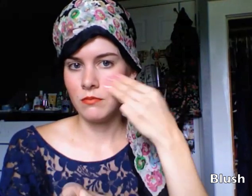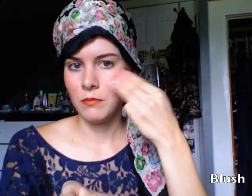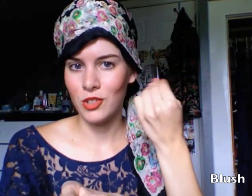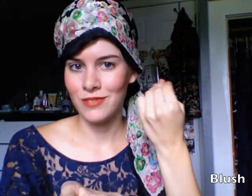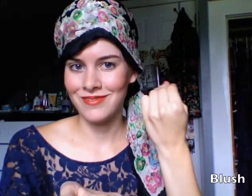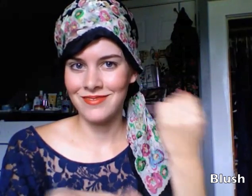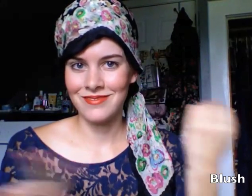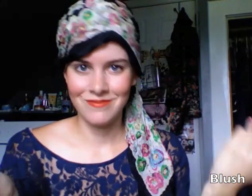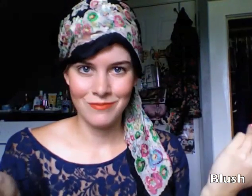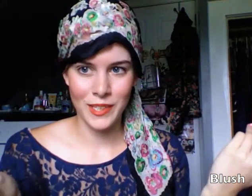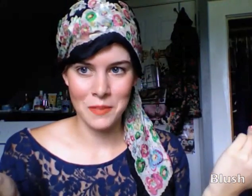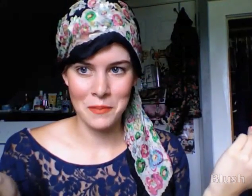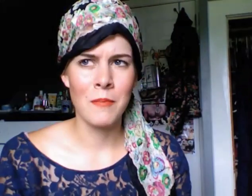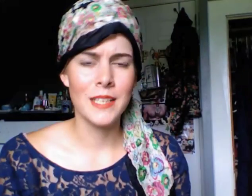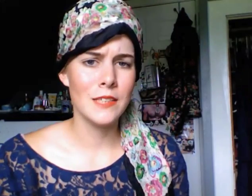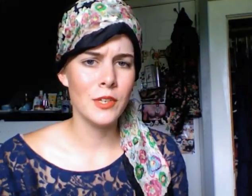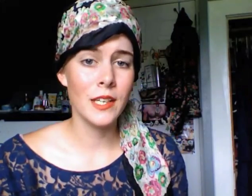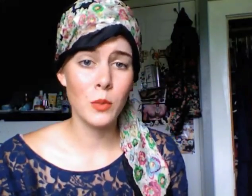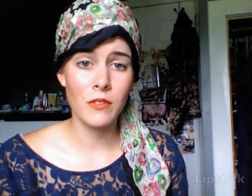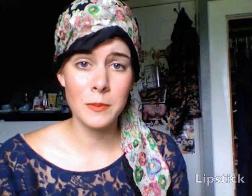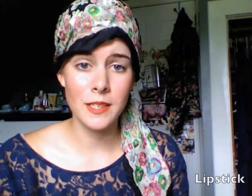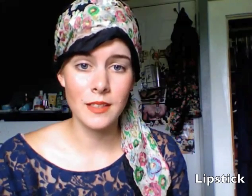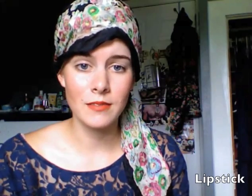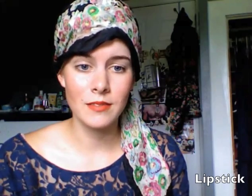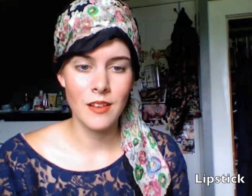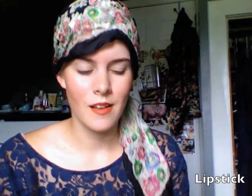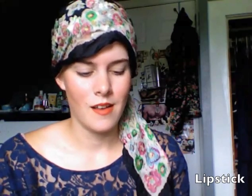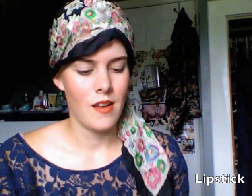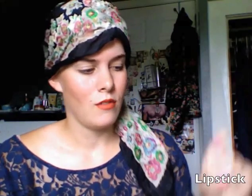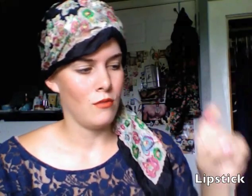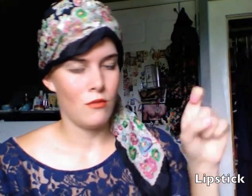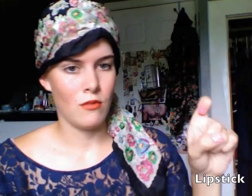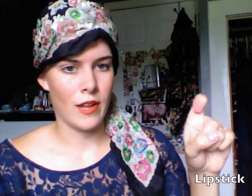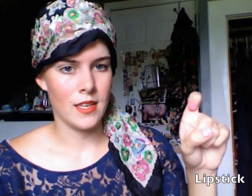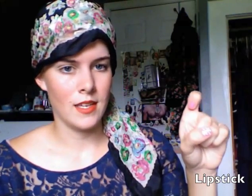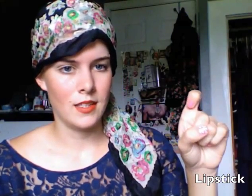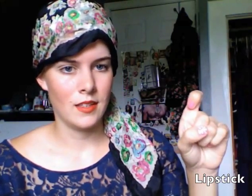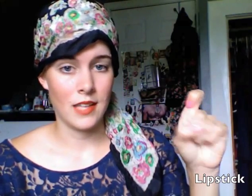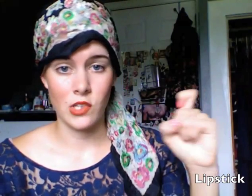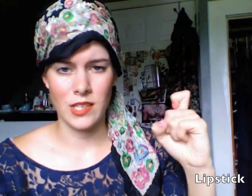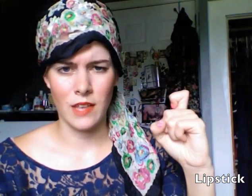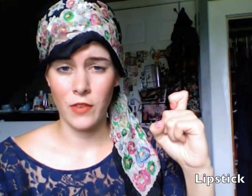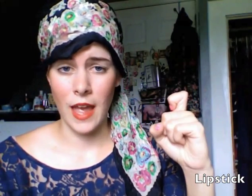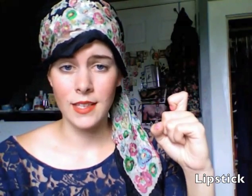brush! Pretty simple. Let's see if you can get someone for lipstick. You go like this, that's actually the sign for X.